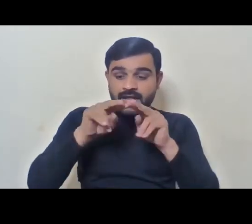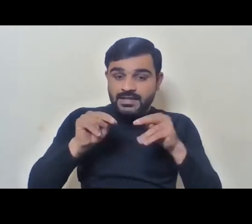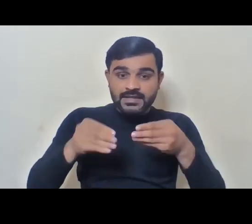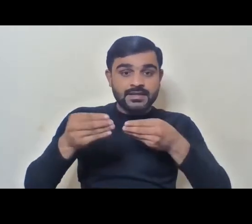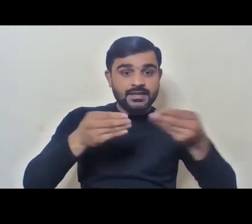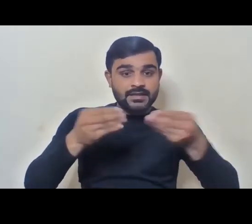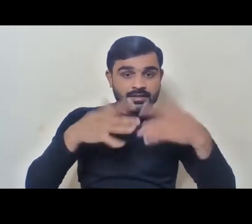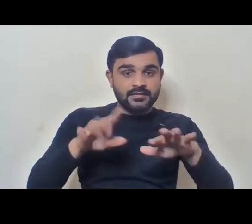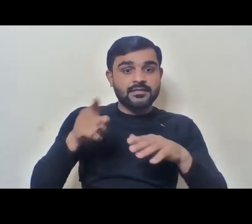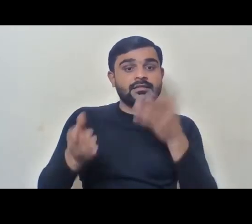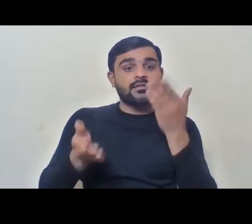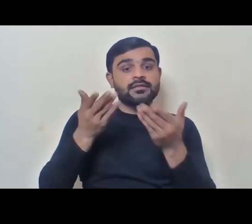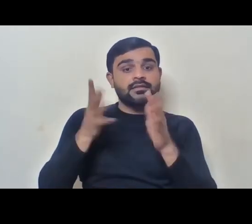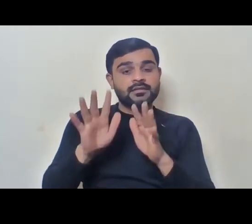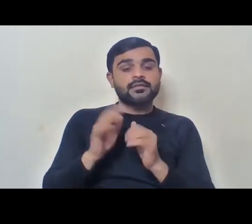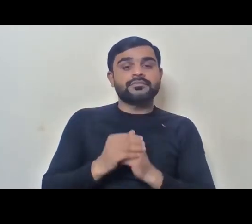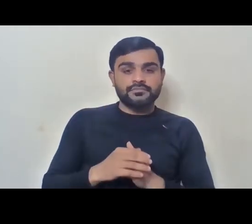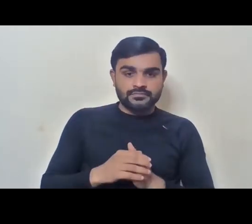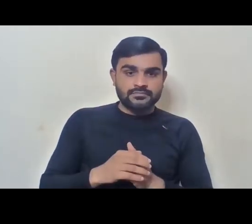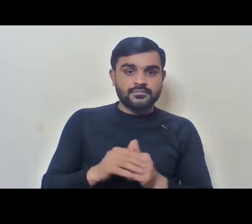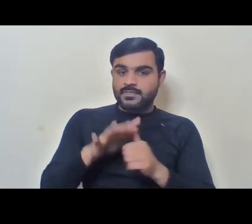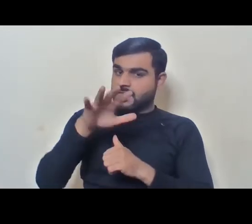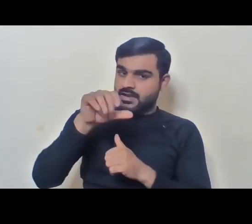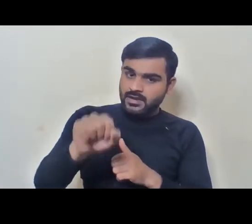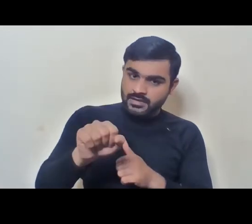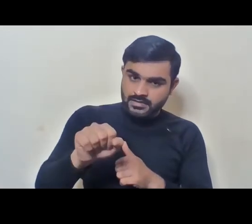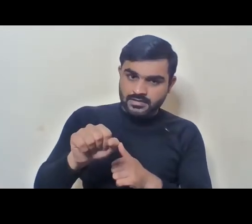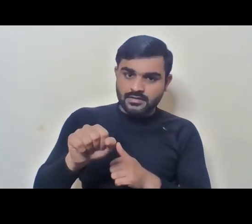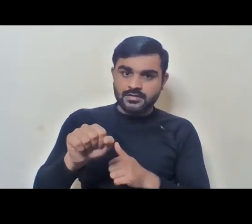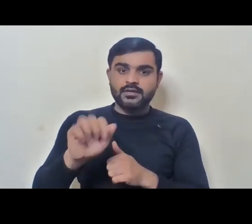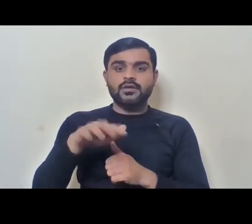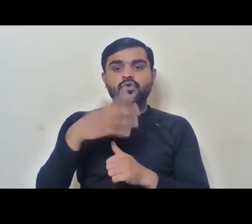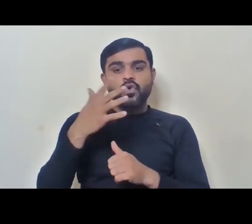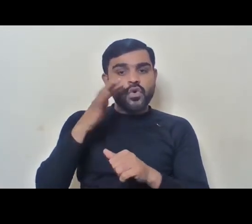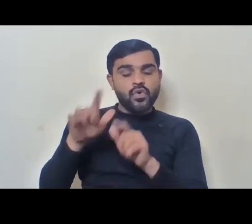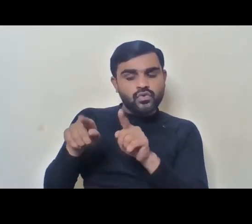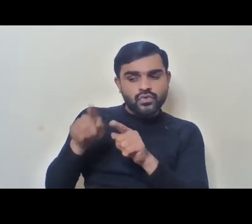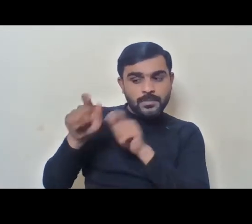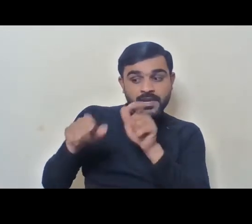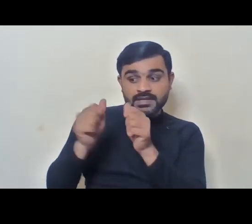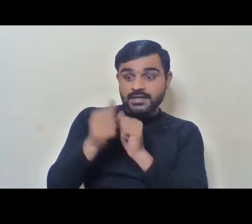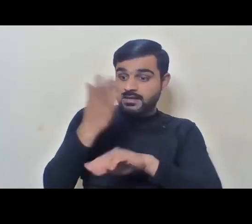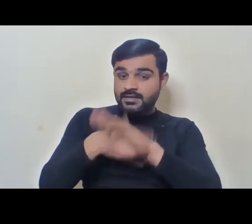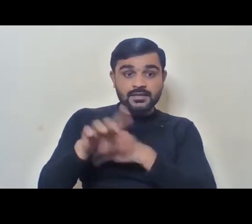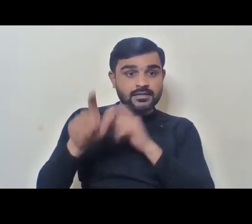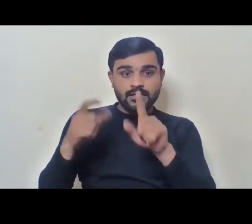they are made, you know, accessible and, you know, identified for persons with disabilities.